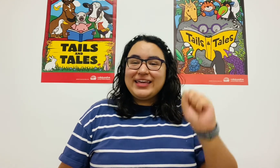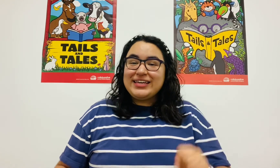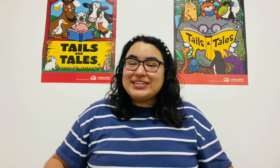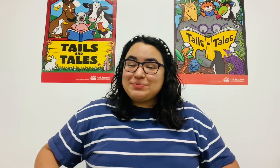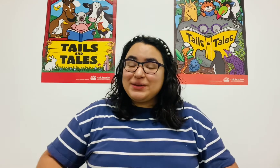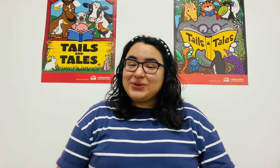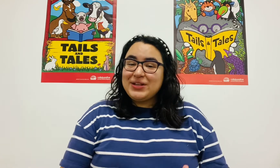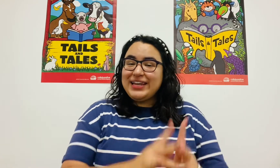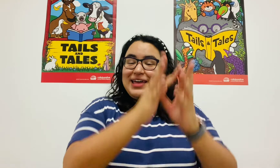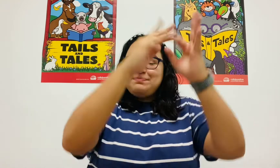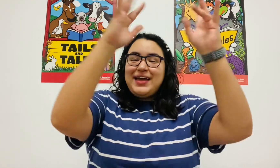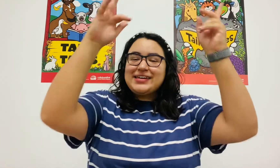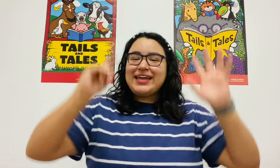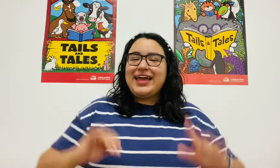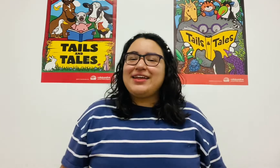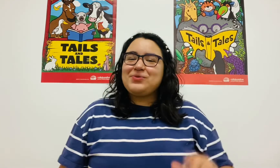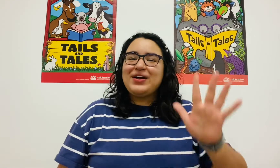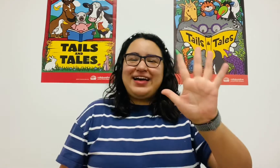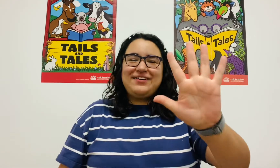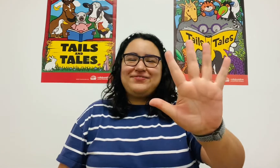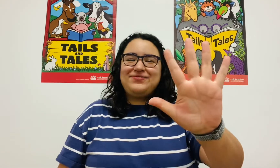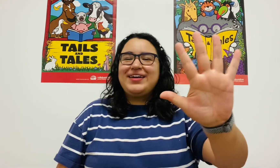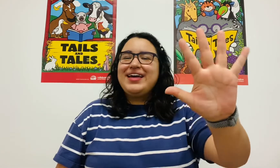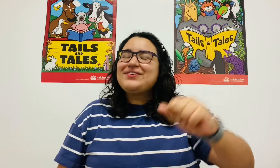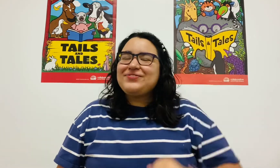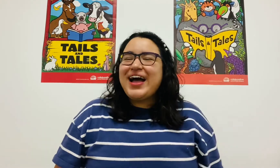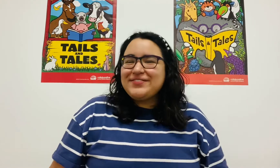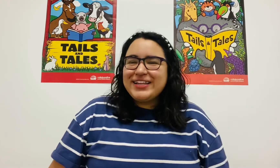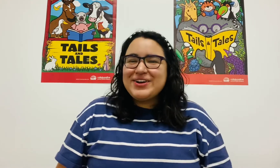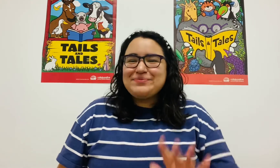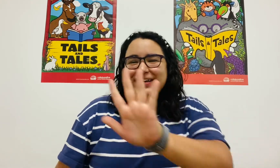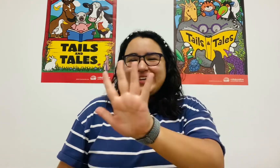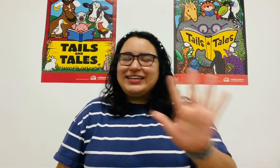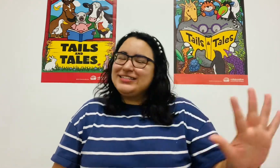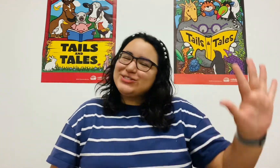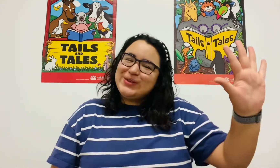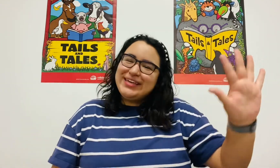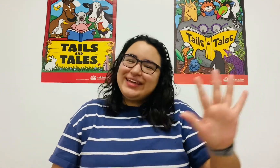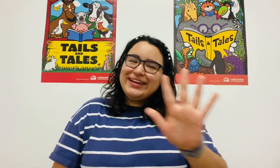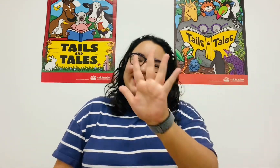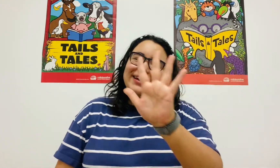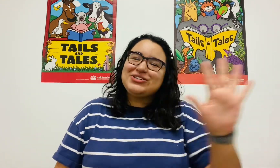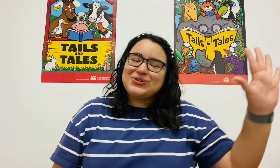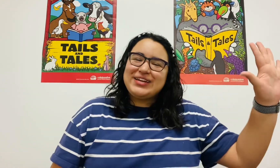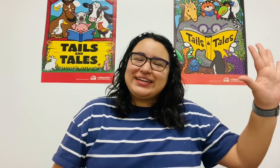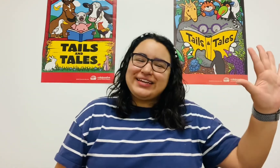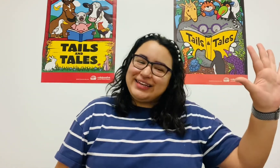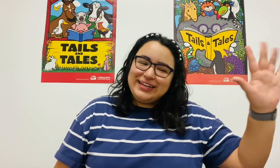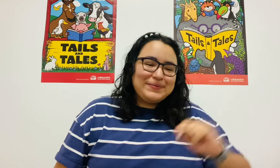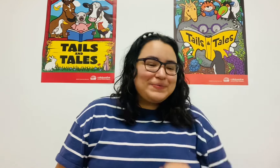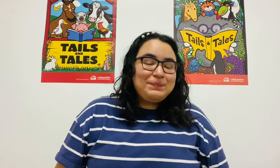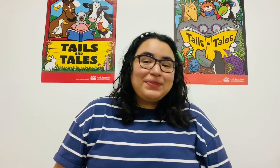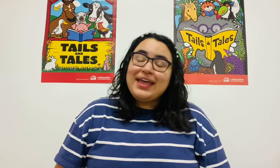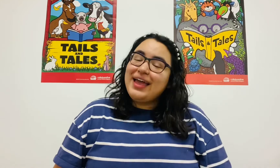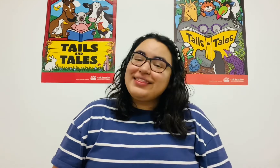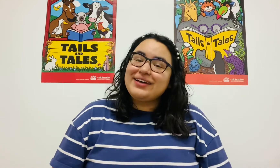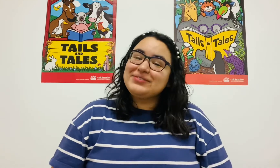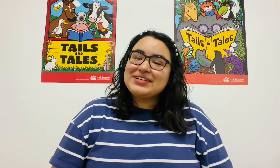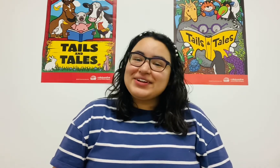but they'll climb back again, and we'll have five little monkeys swinging in a tree. And that was our